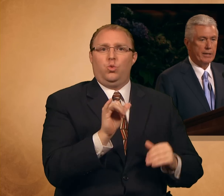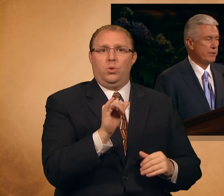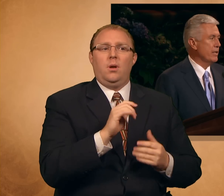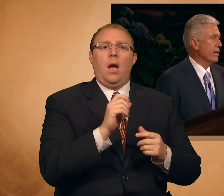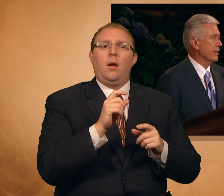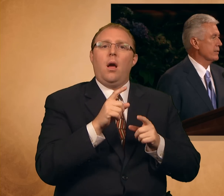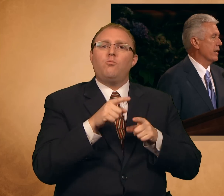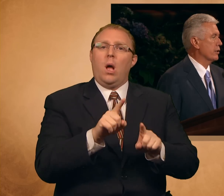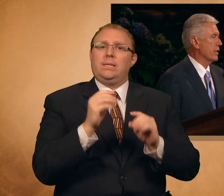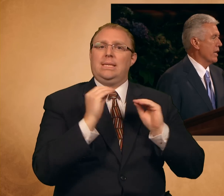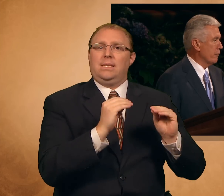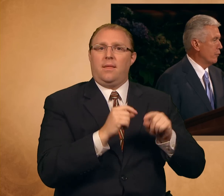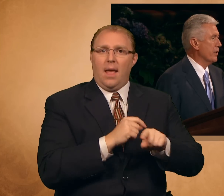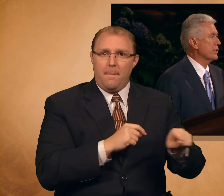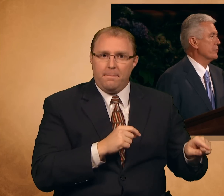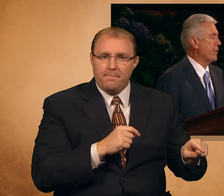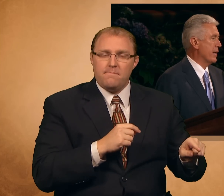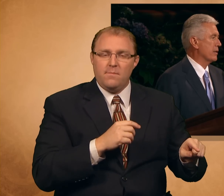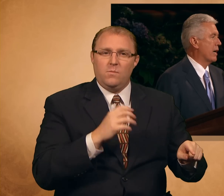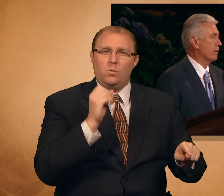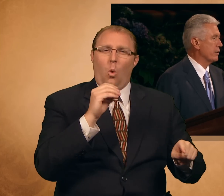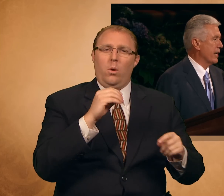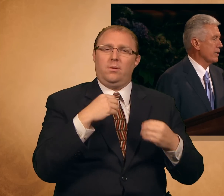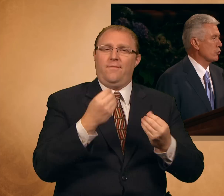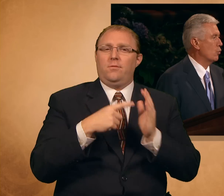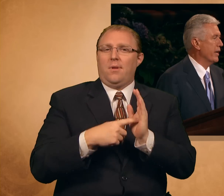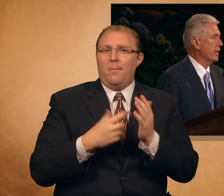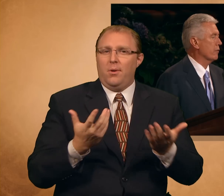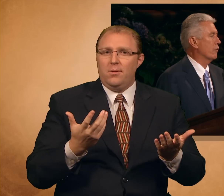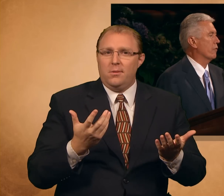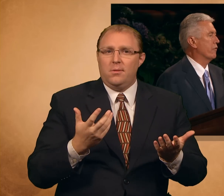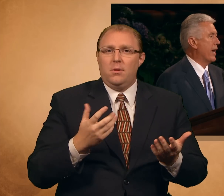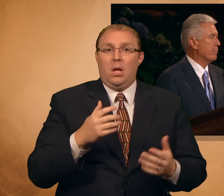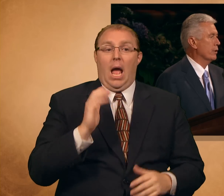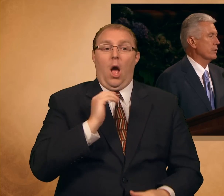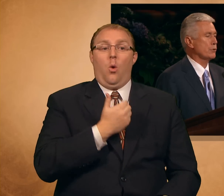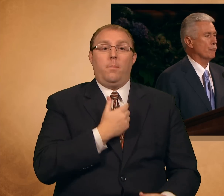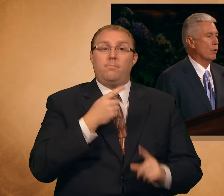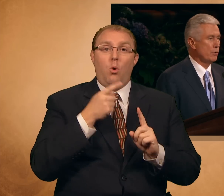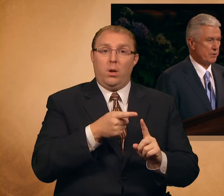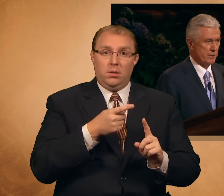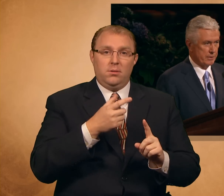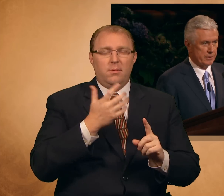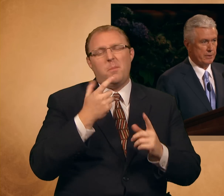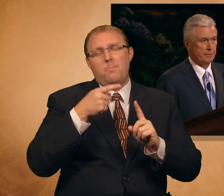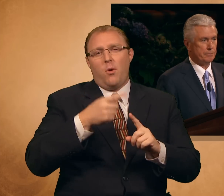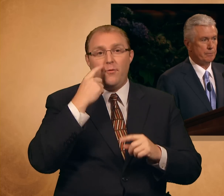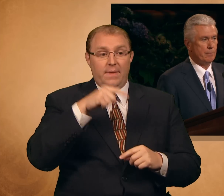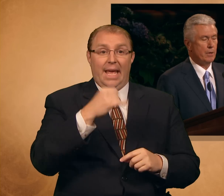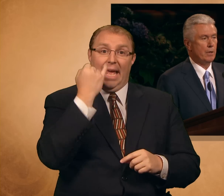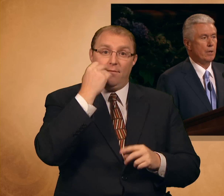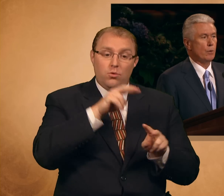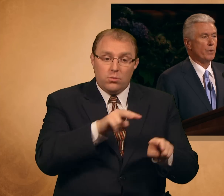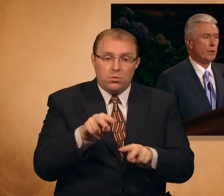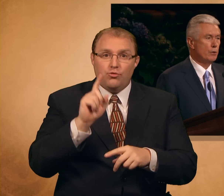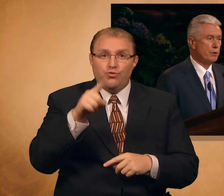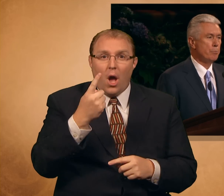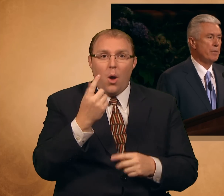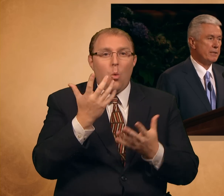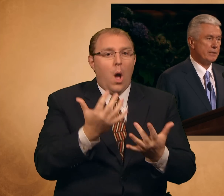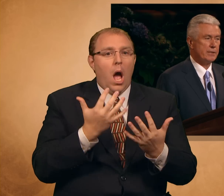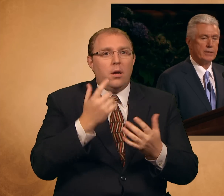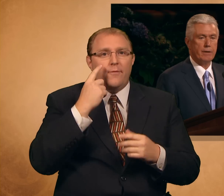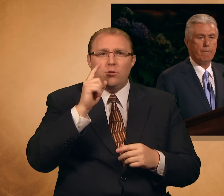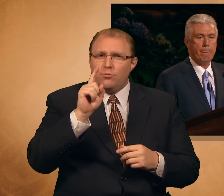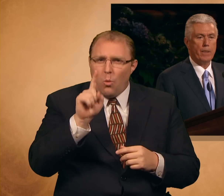The lesson here is that if we spend our days waiting for fabulous roses, we could